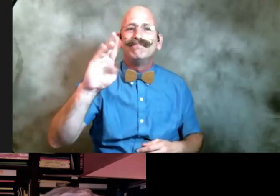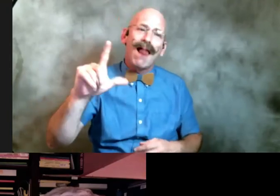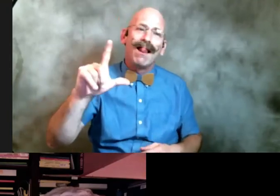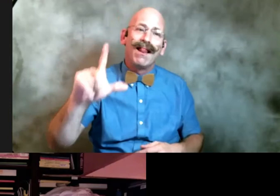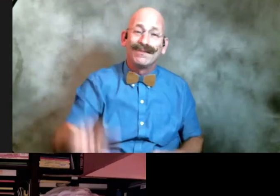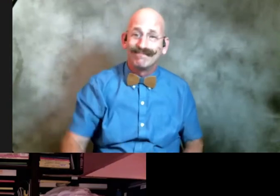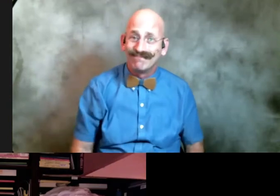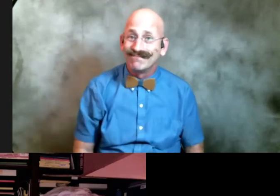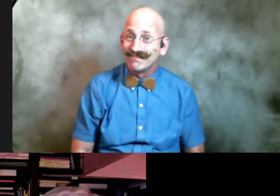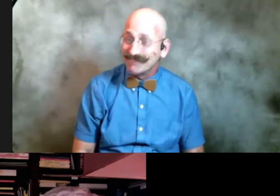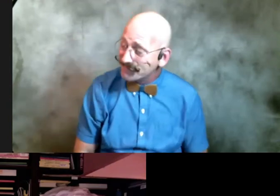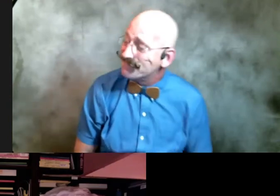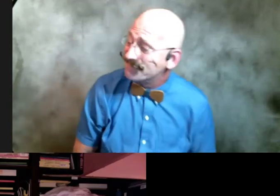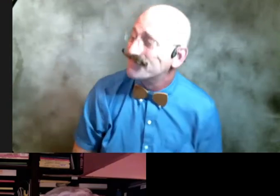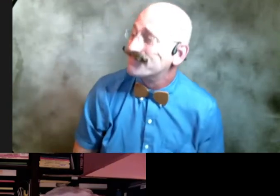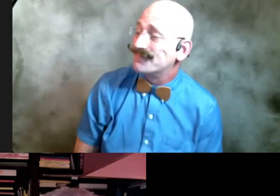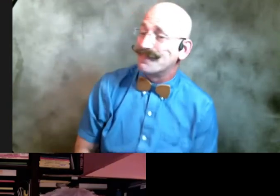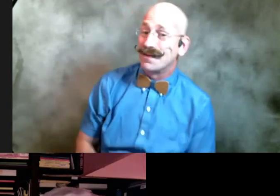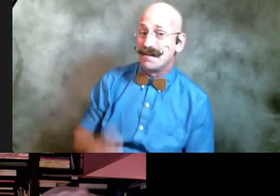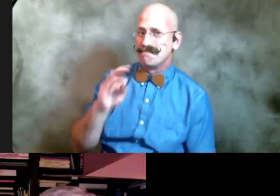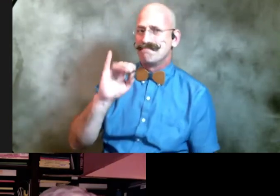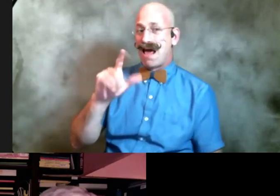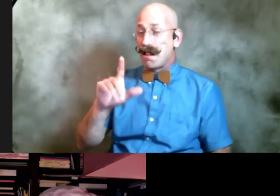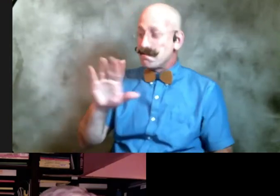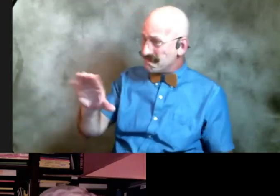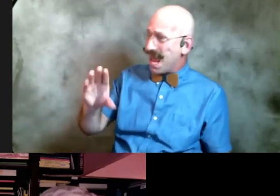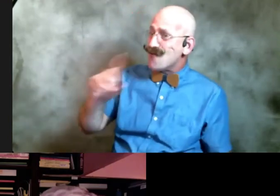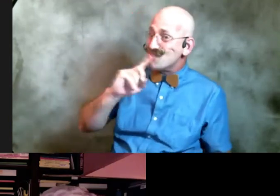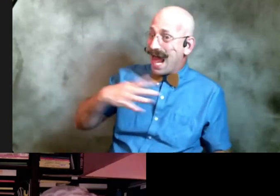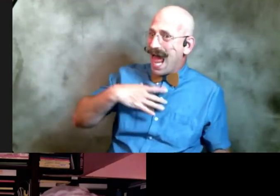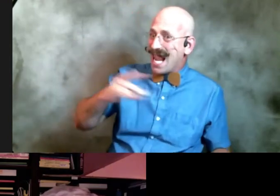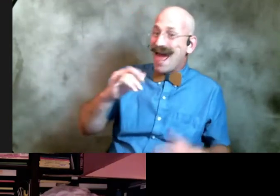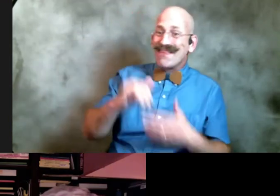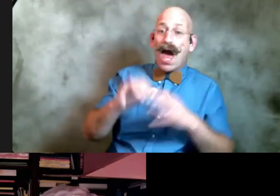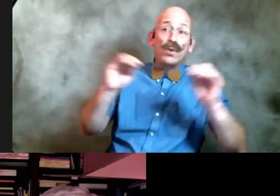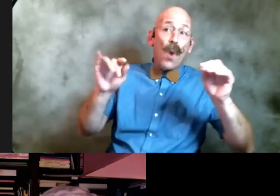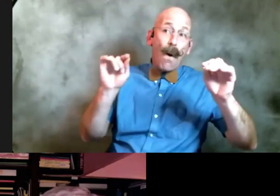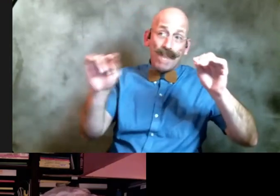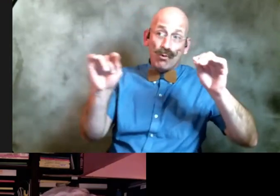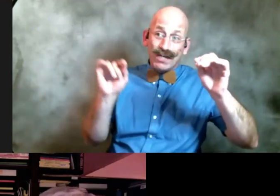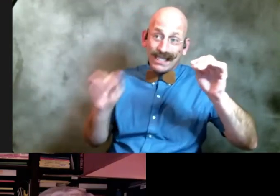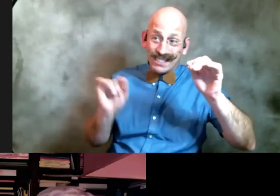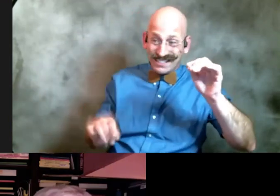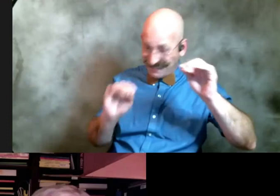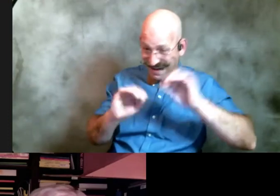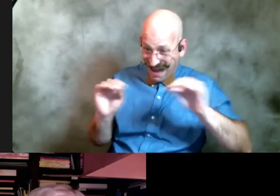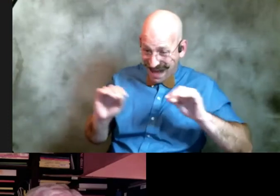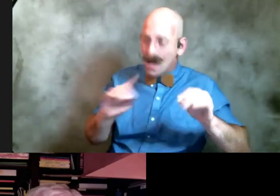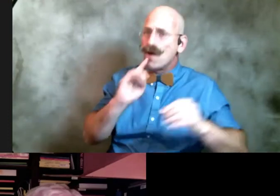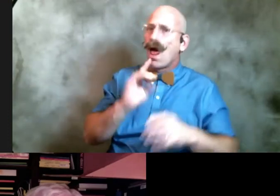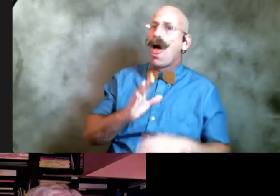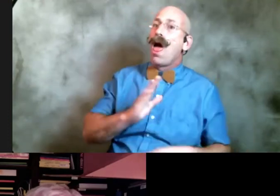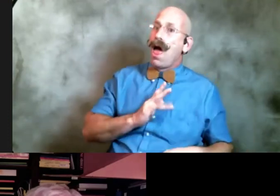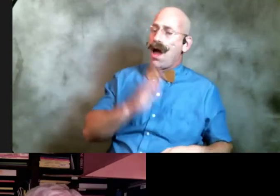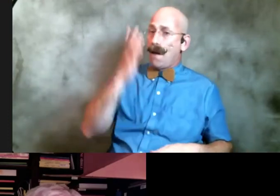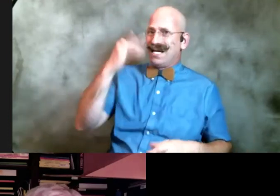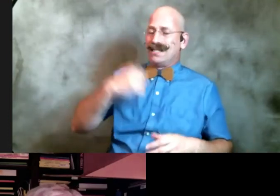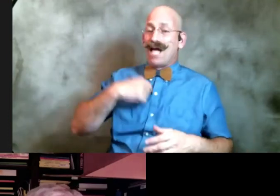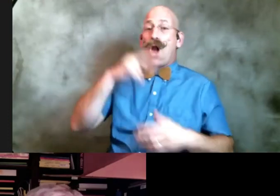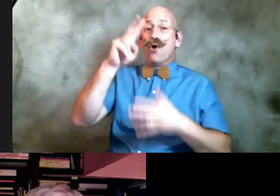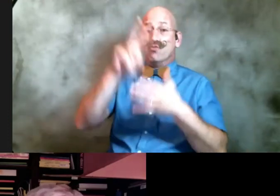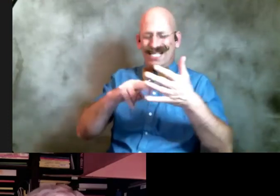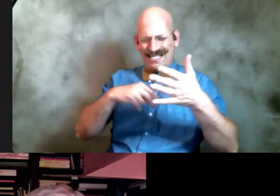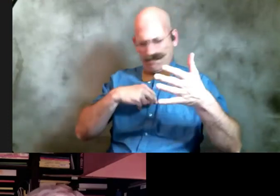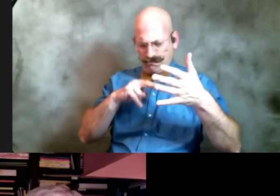and i think it actually works especially the business of no periods between the sentences because you have to go back you're double back